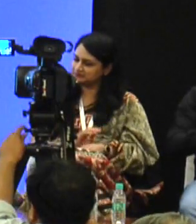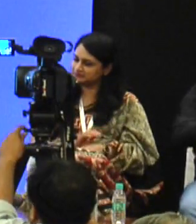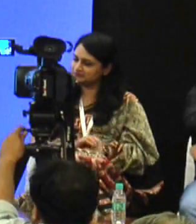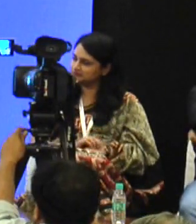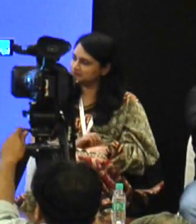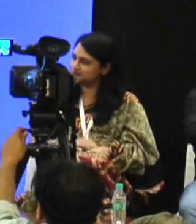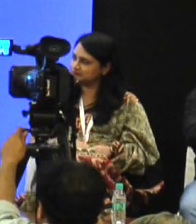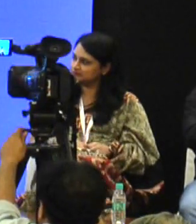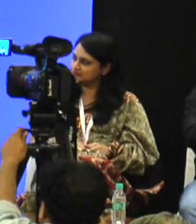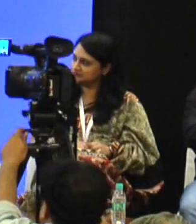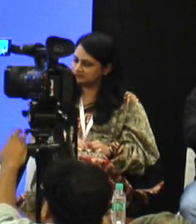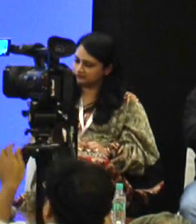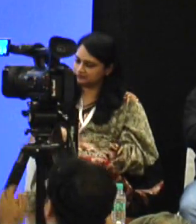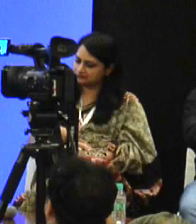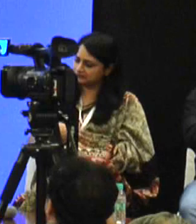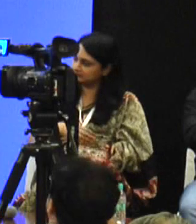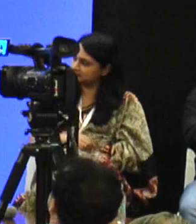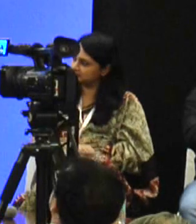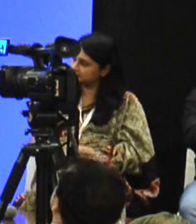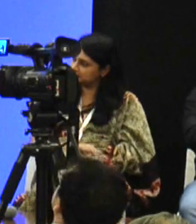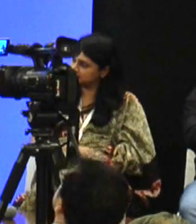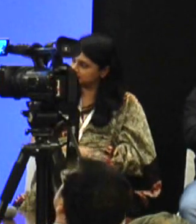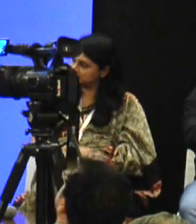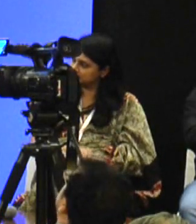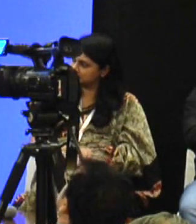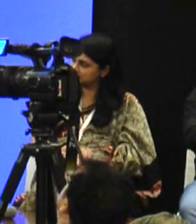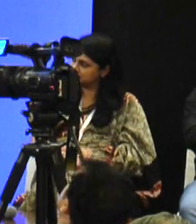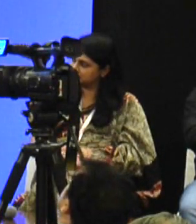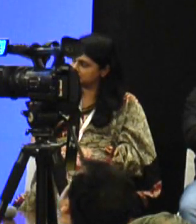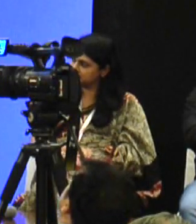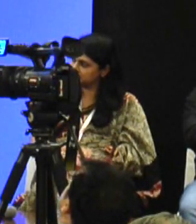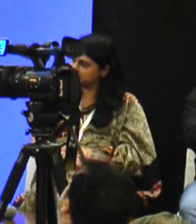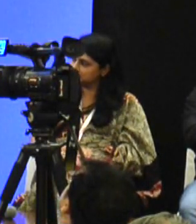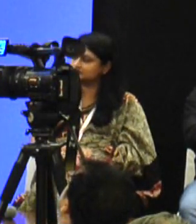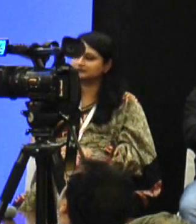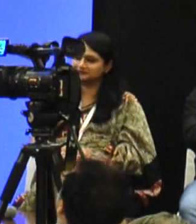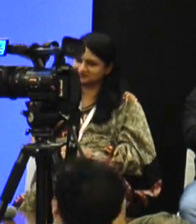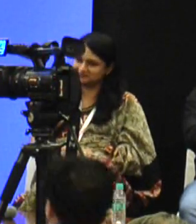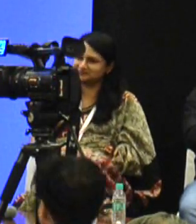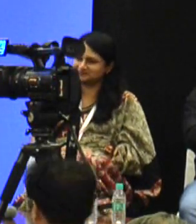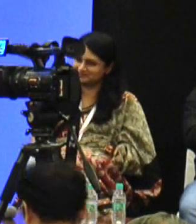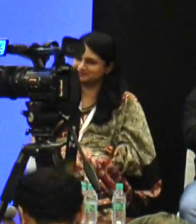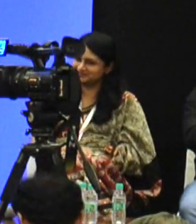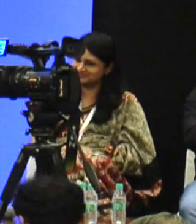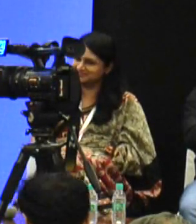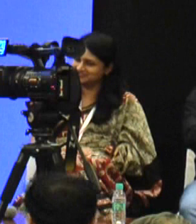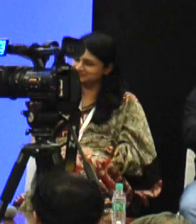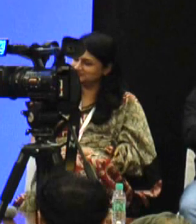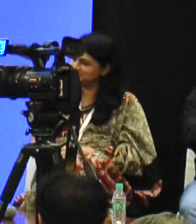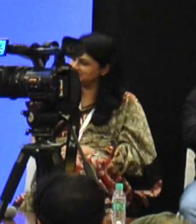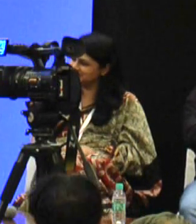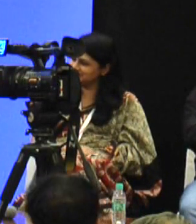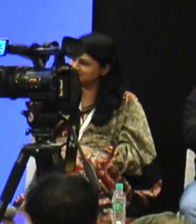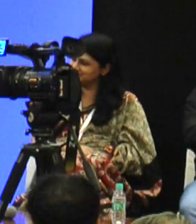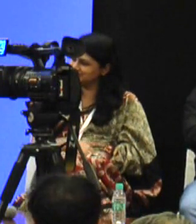So, think that's amazing and what we also learned today is one more, uh, accessibility, uh, workplace sort of solution where